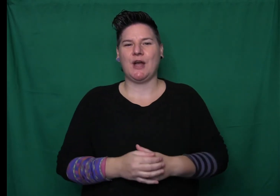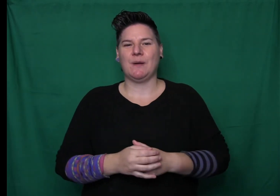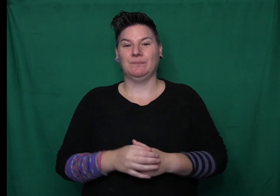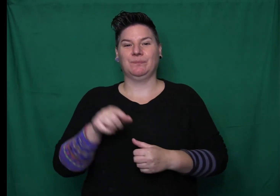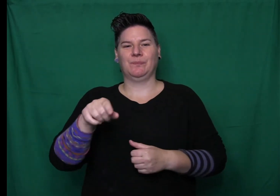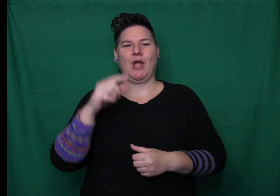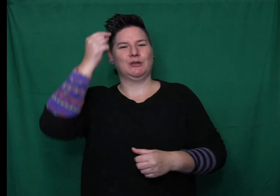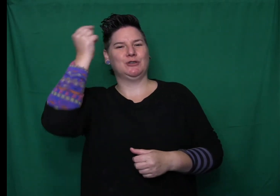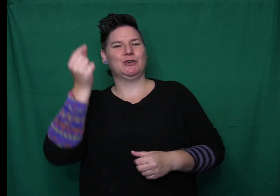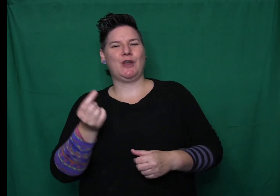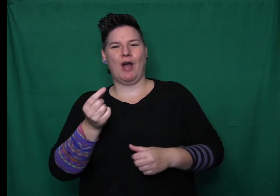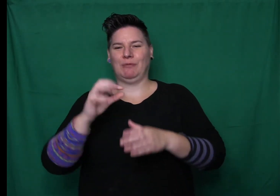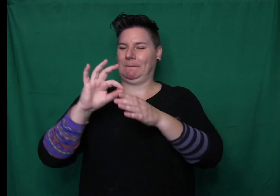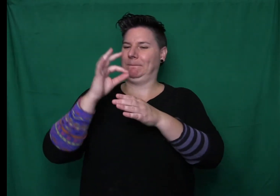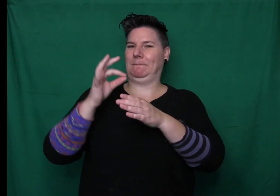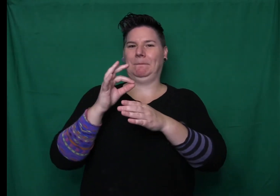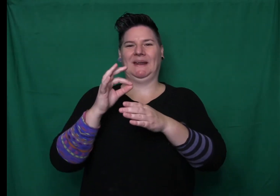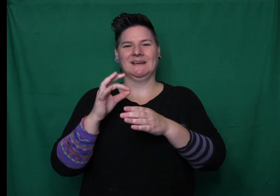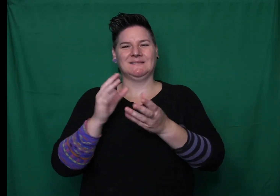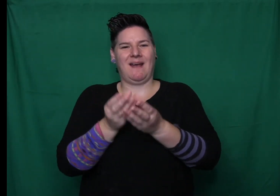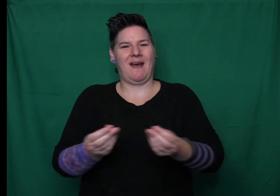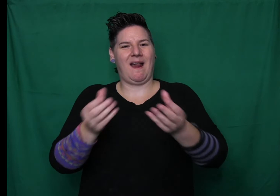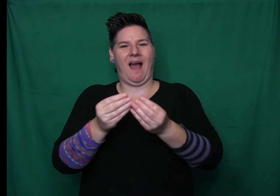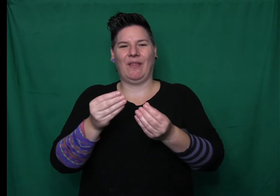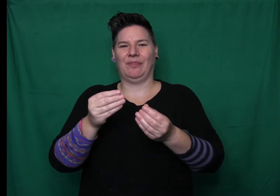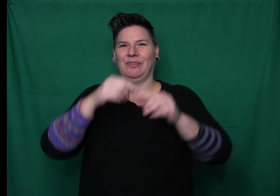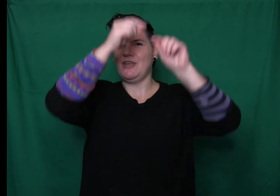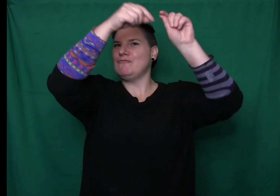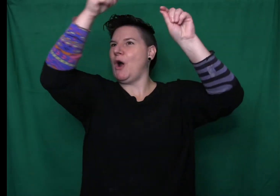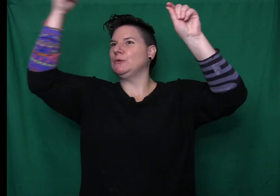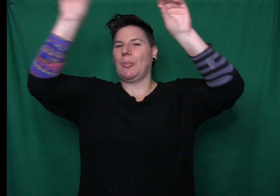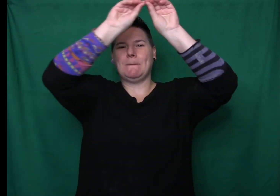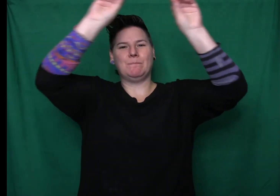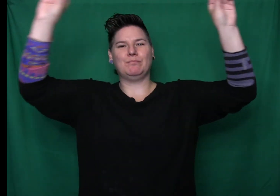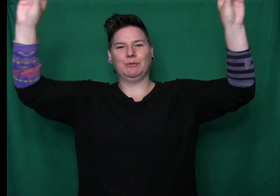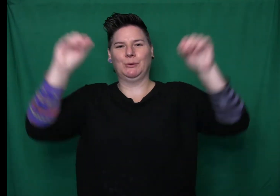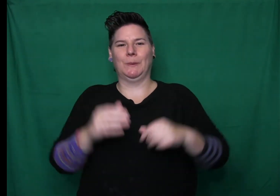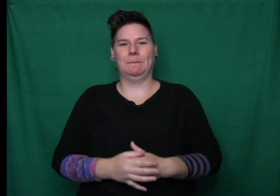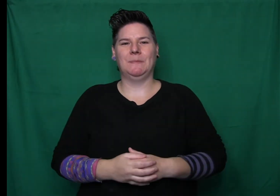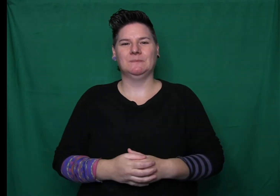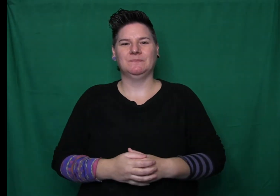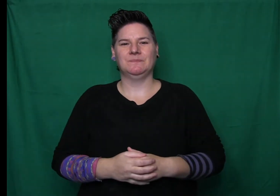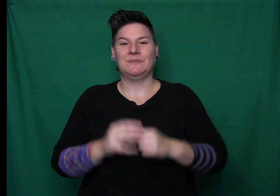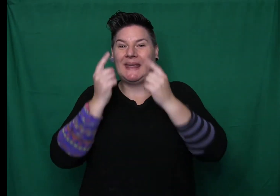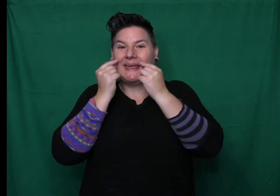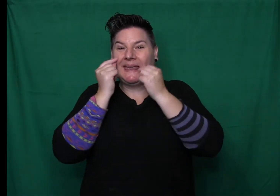Come on, Gink, said Dorry. Now I will dress you up as a magician. You will be Gink, you